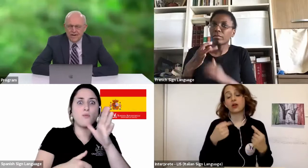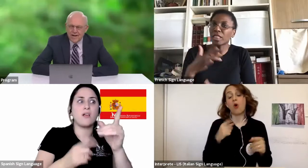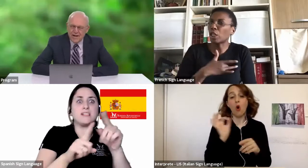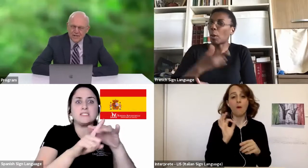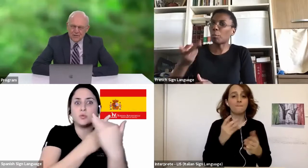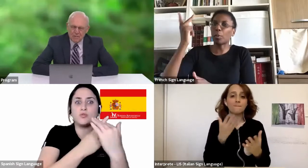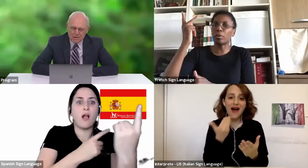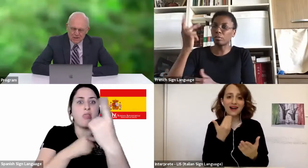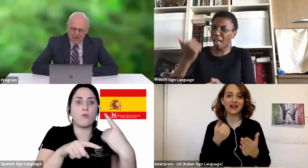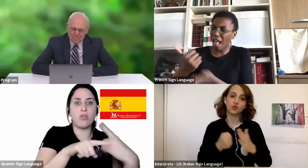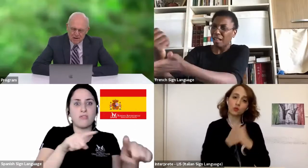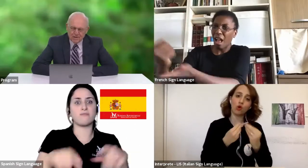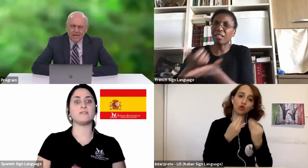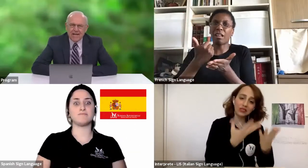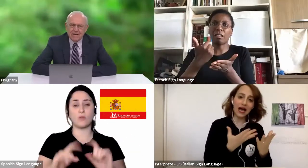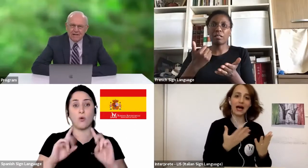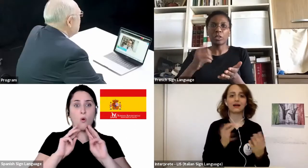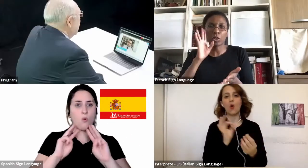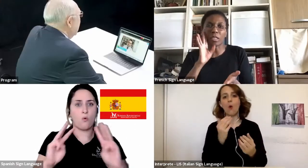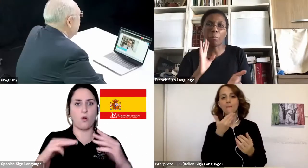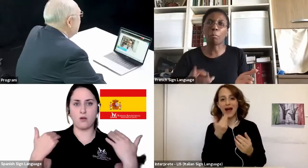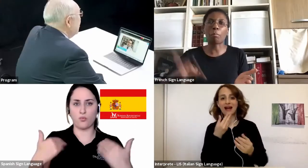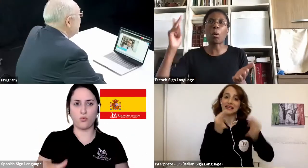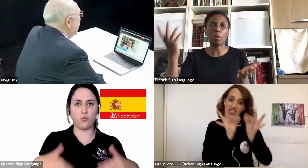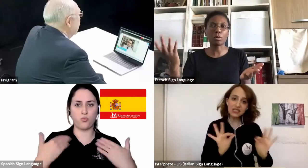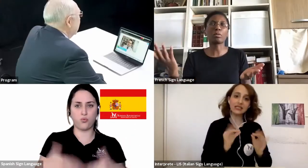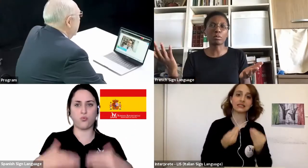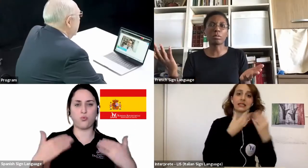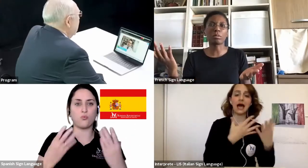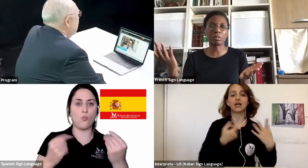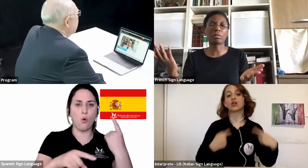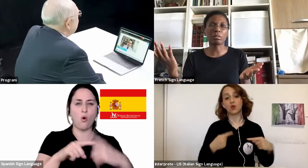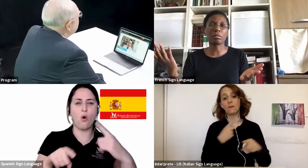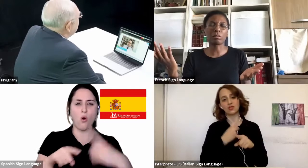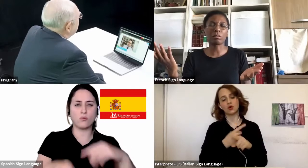Wow, so much to think about. And I appreciate that.